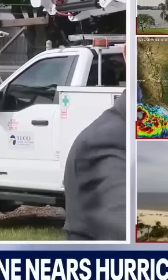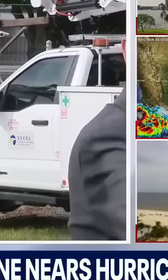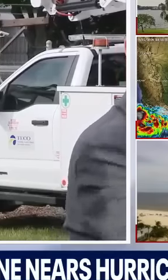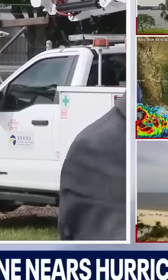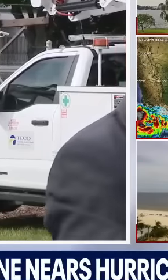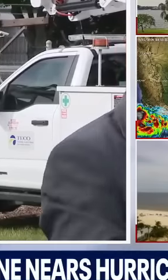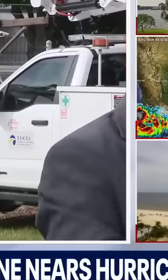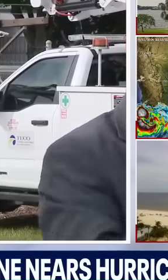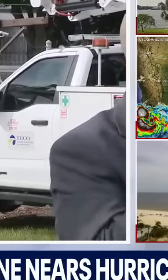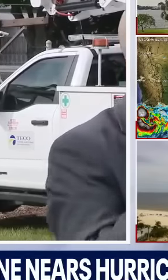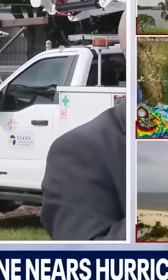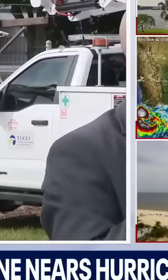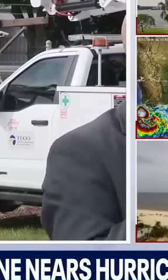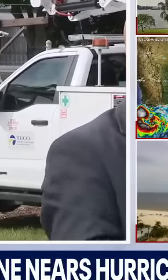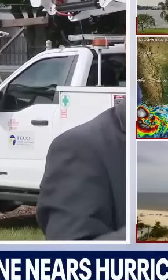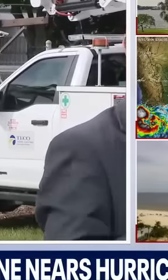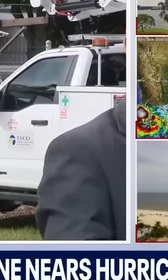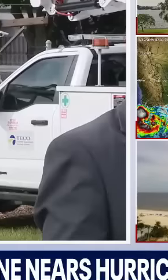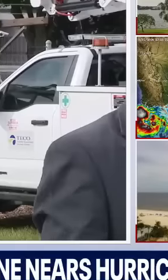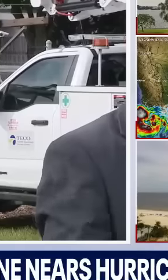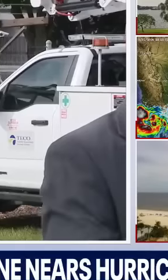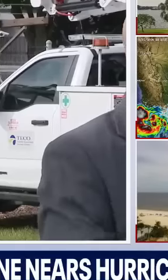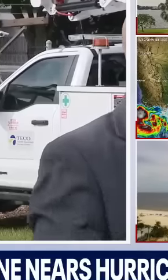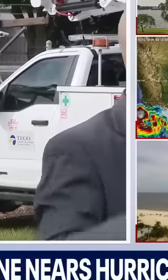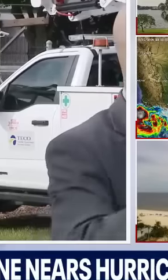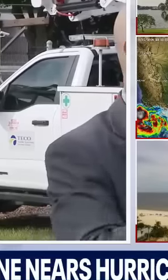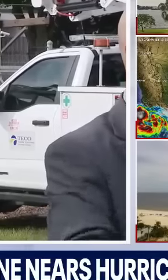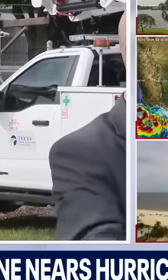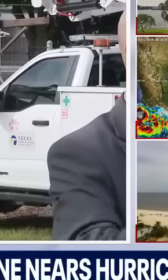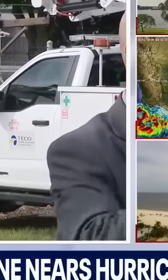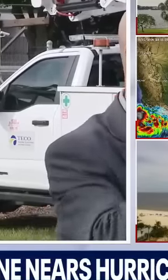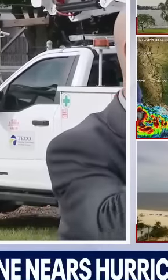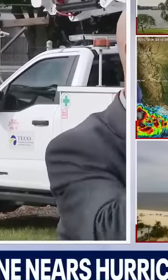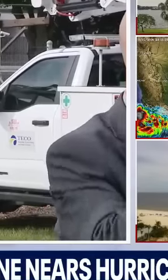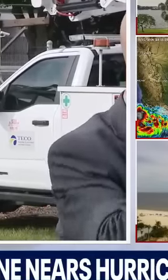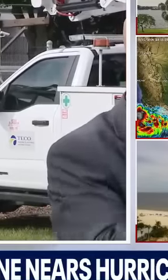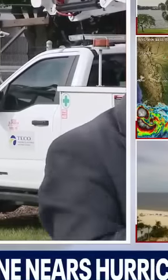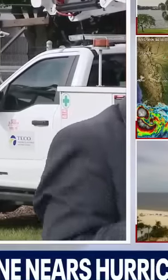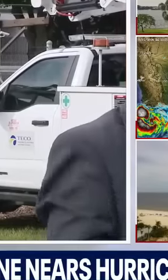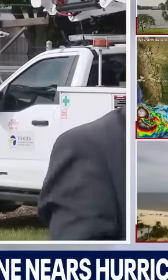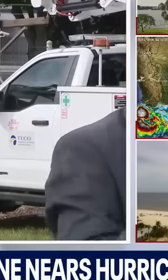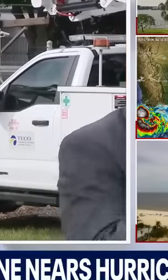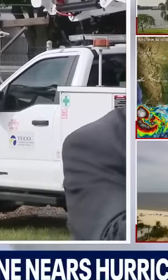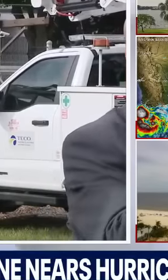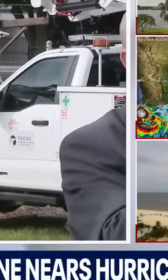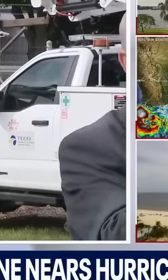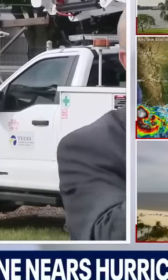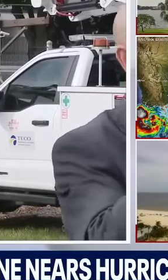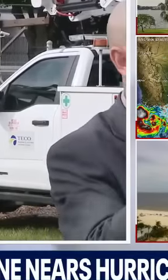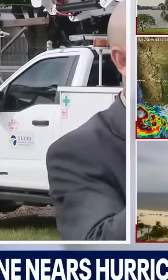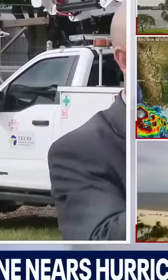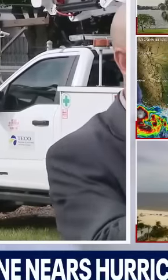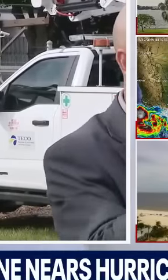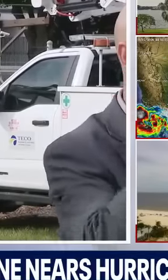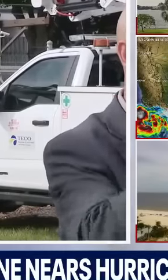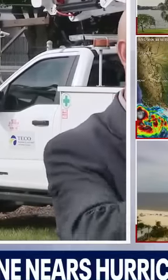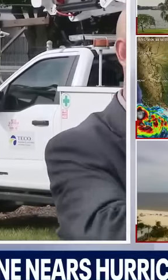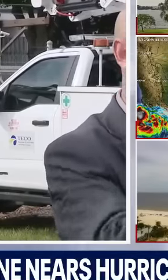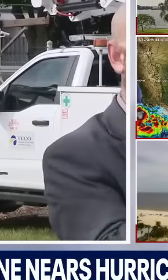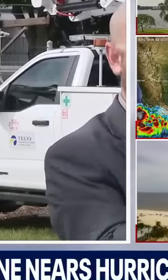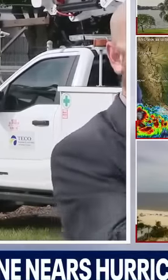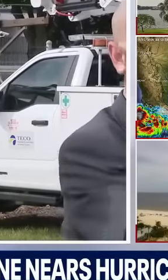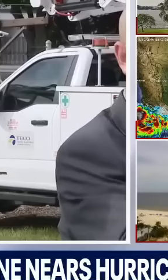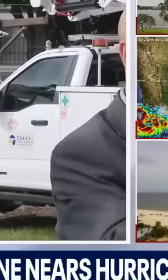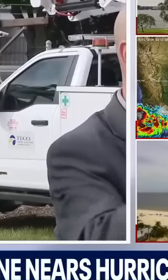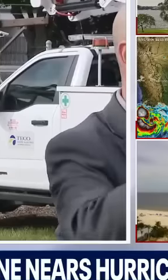significant impact from this storm. It's a tropical storm now. It is going to become a hurricane. The models vary